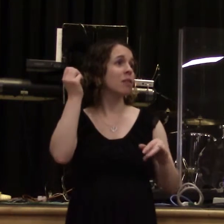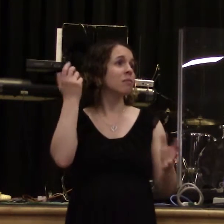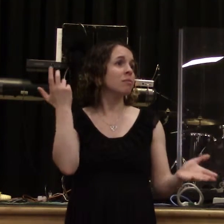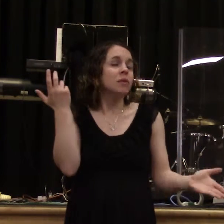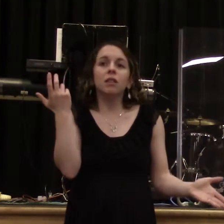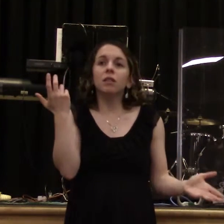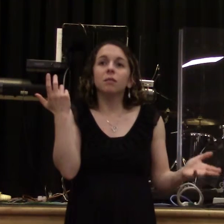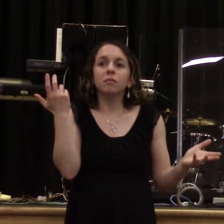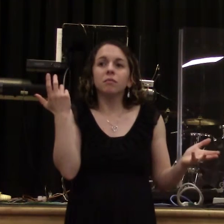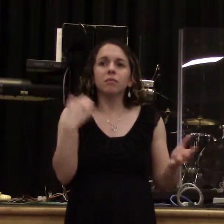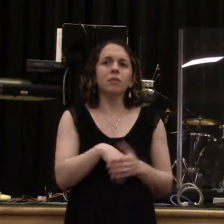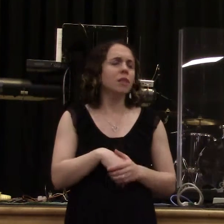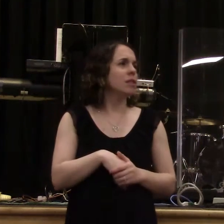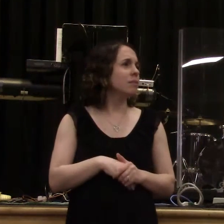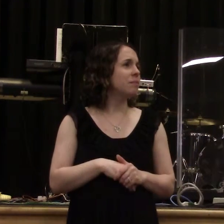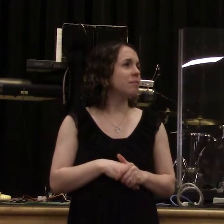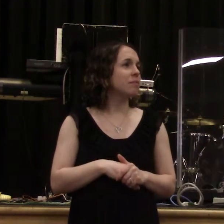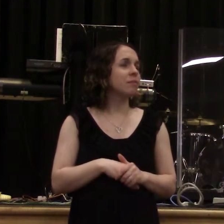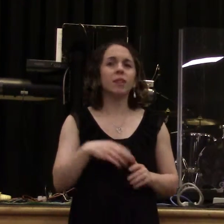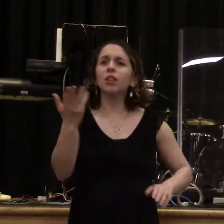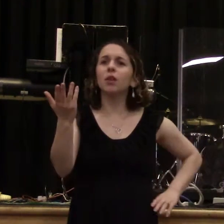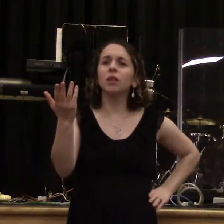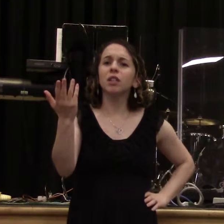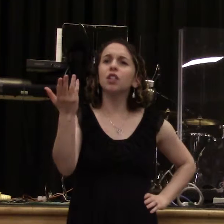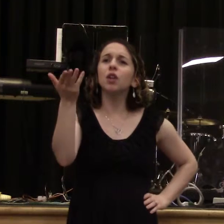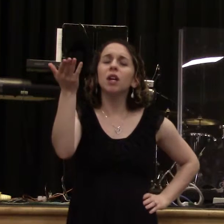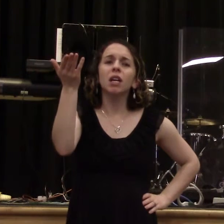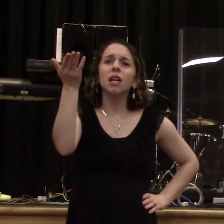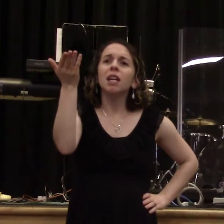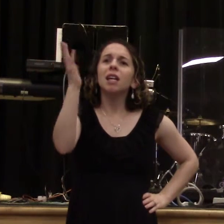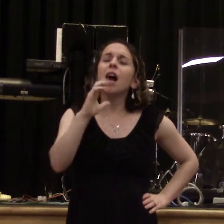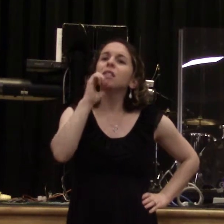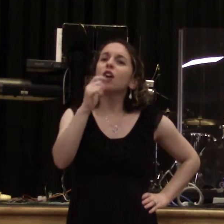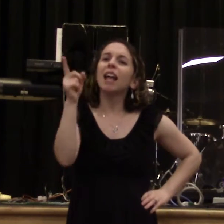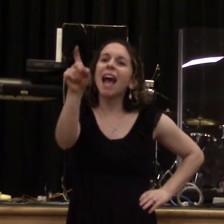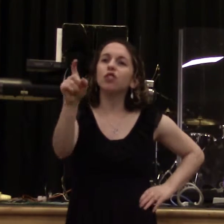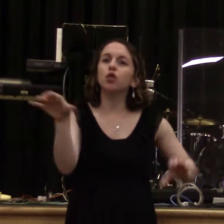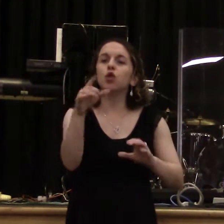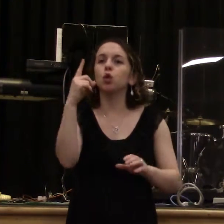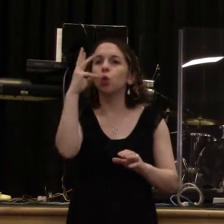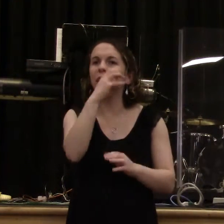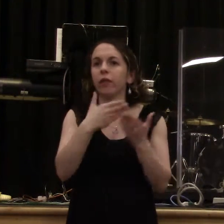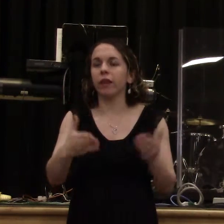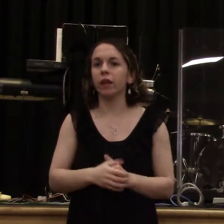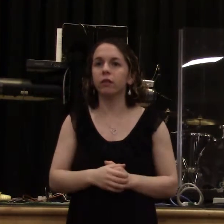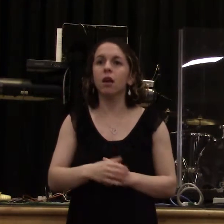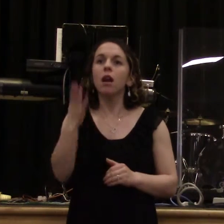me say this. I don't know why I said that. No, God's not going to ask you to do weird things. I'm weird. I'm sorry. I apologize, Zach. You love me